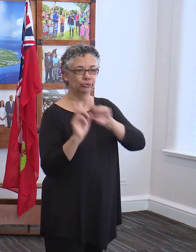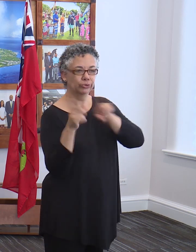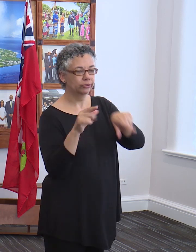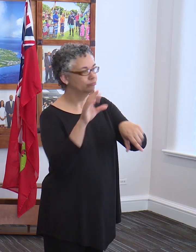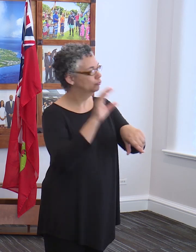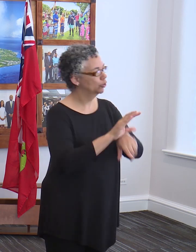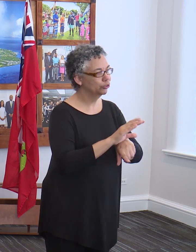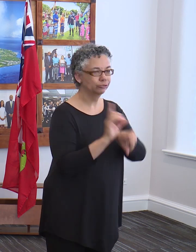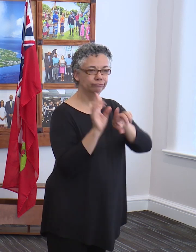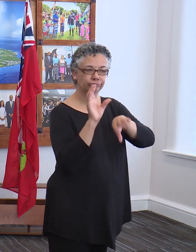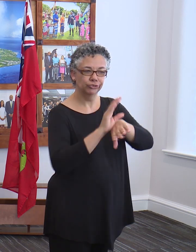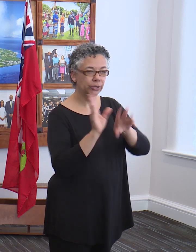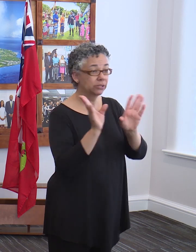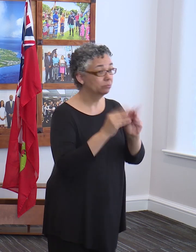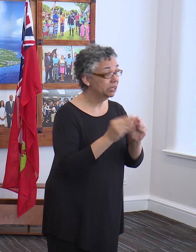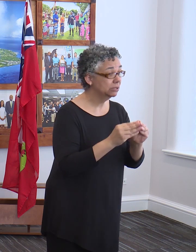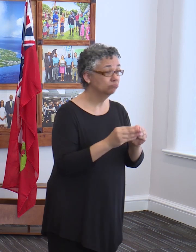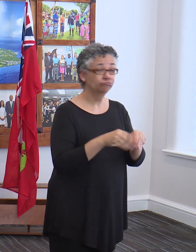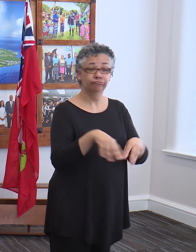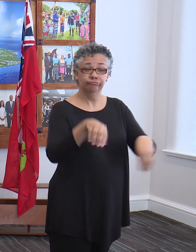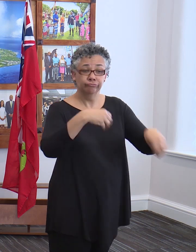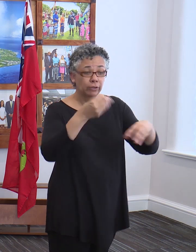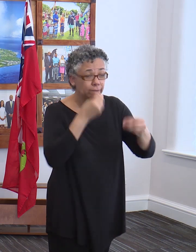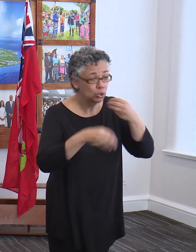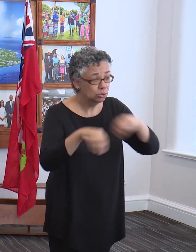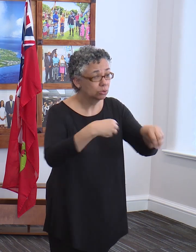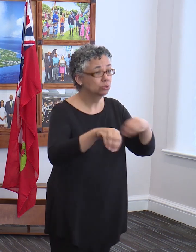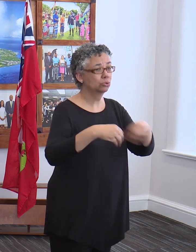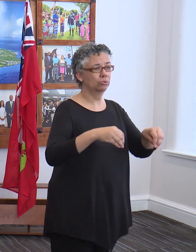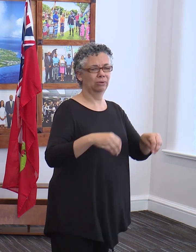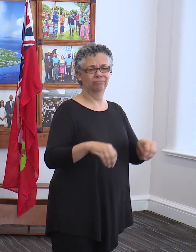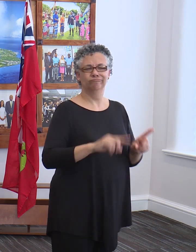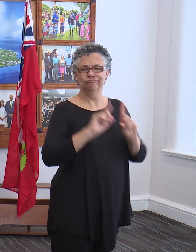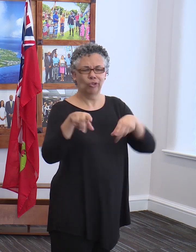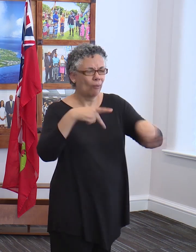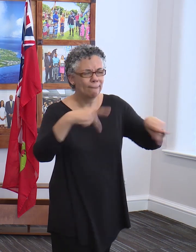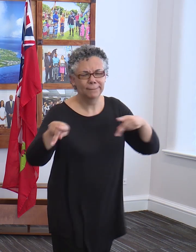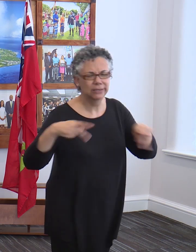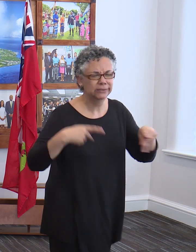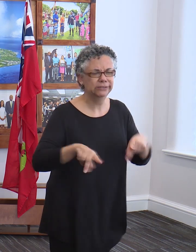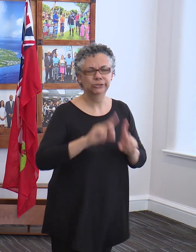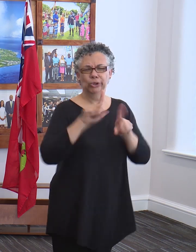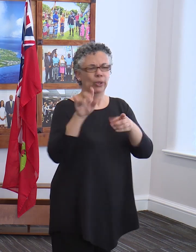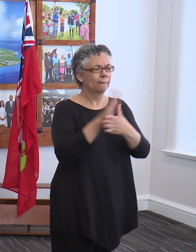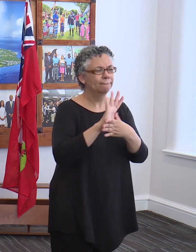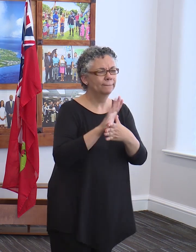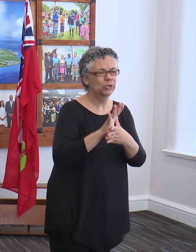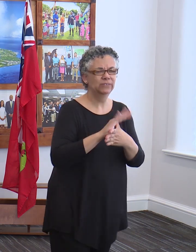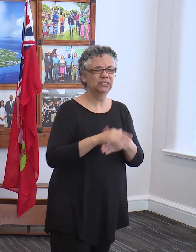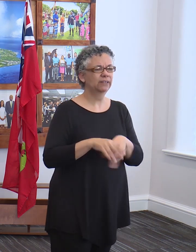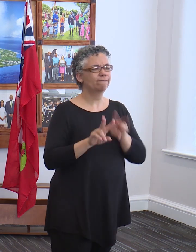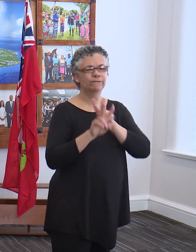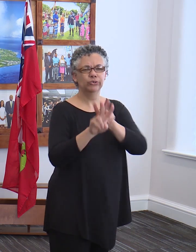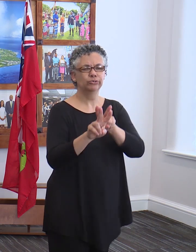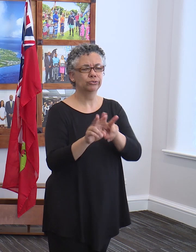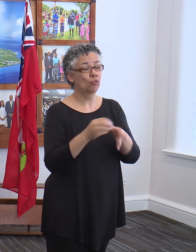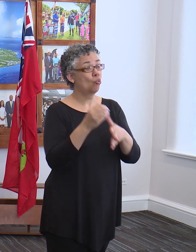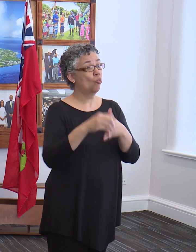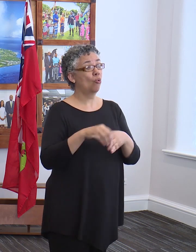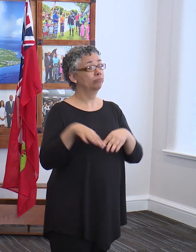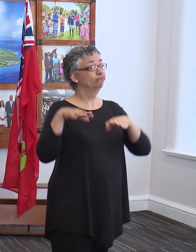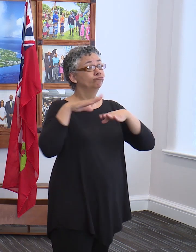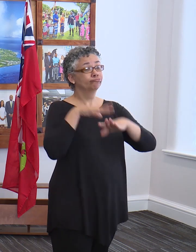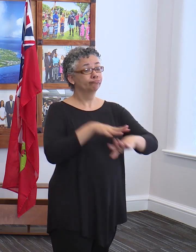meetings, go to the grocery stores, certainly not attend a party, go to the movies, attend funerals, or go to the beach,